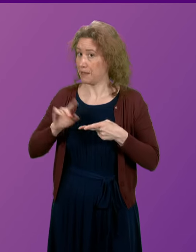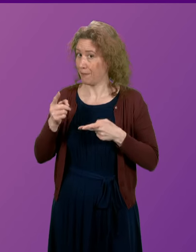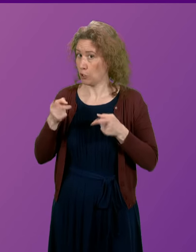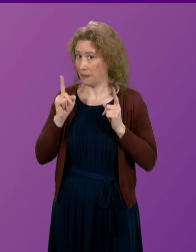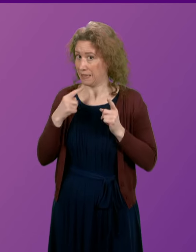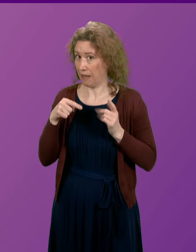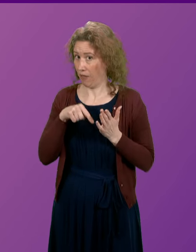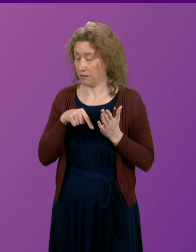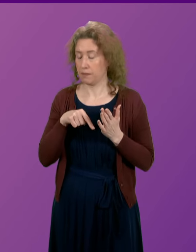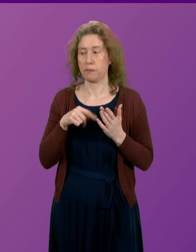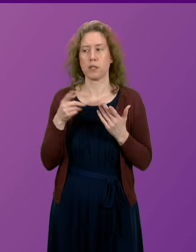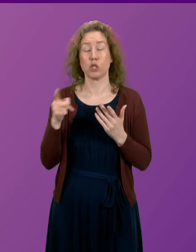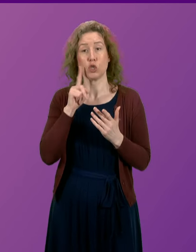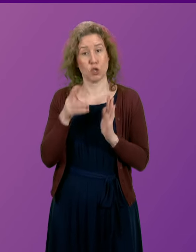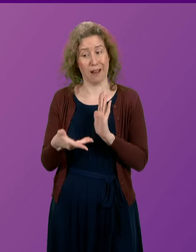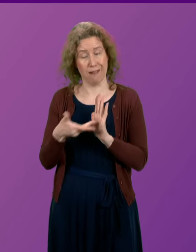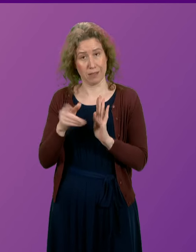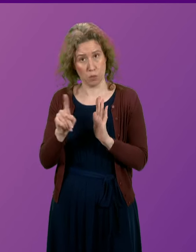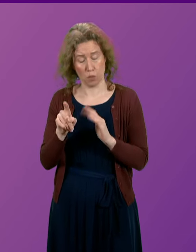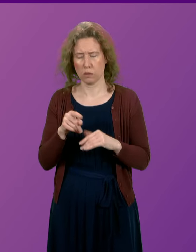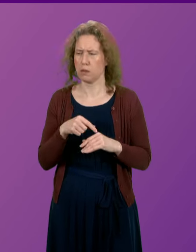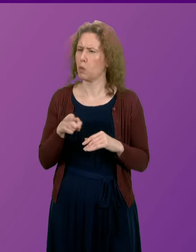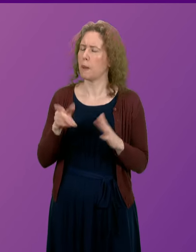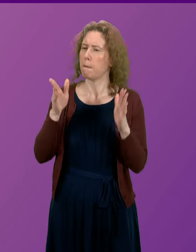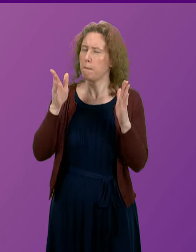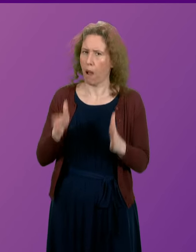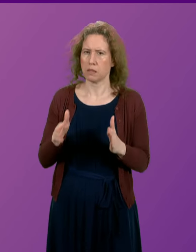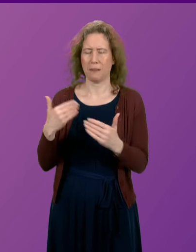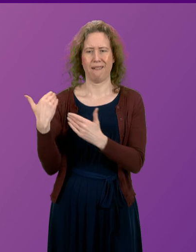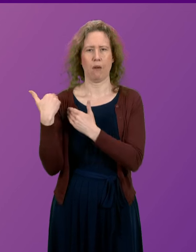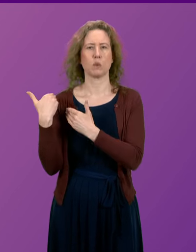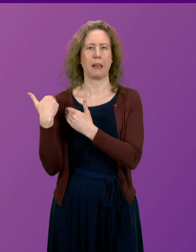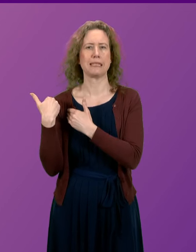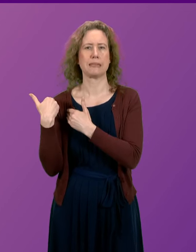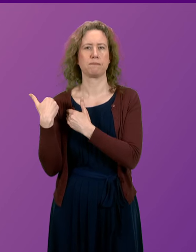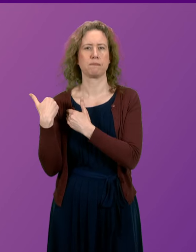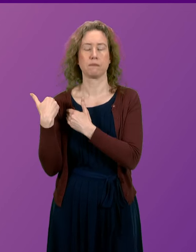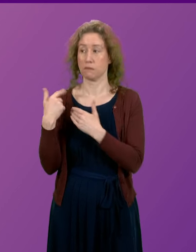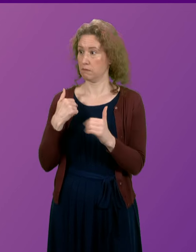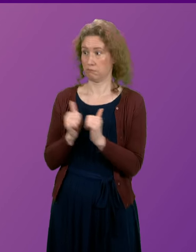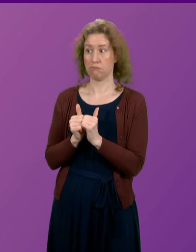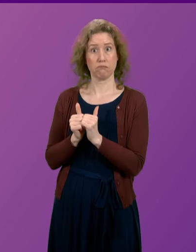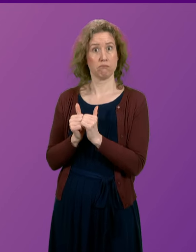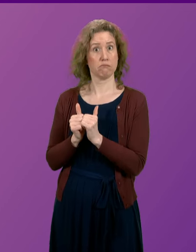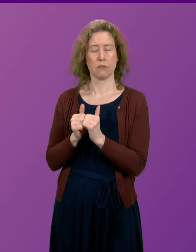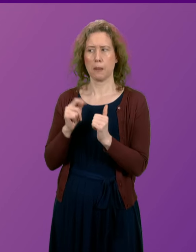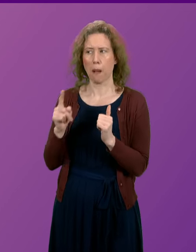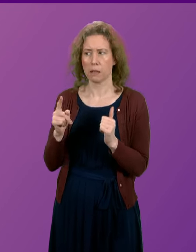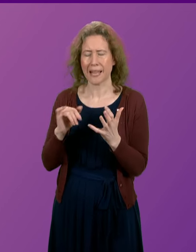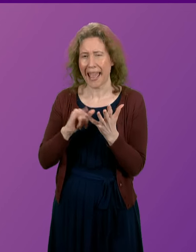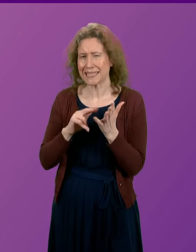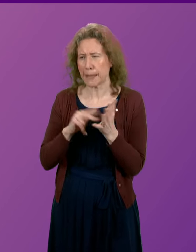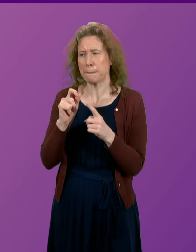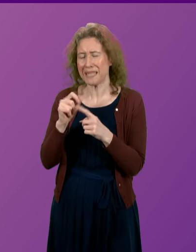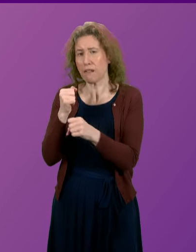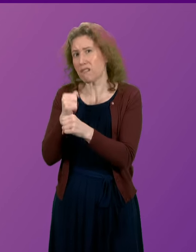saying this. She added, there must be accountability. Well, we agree. But it's the SNP